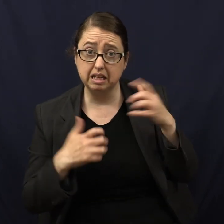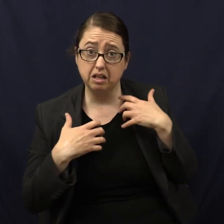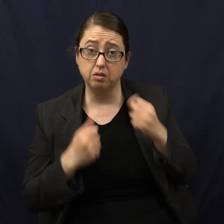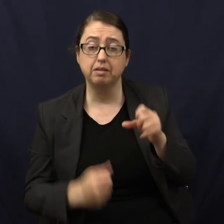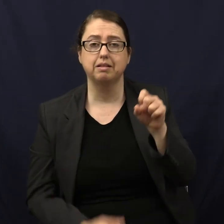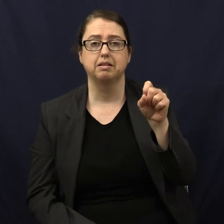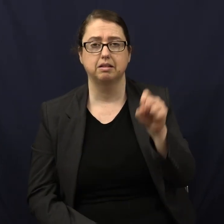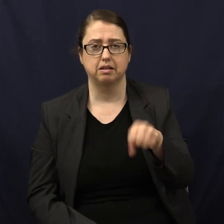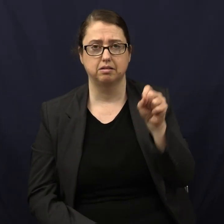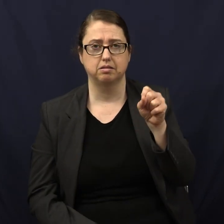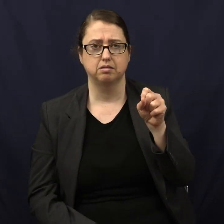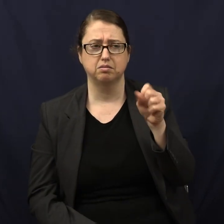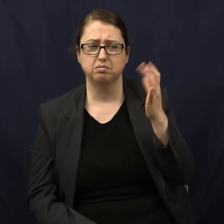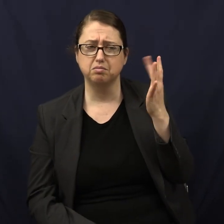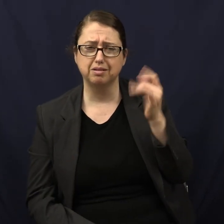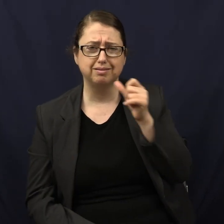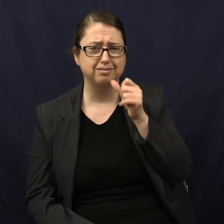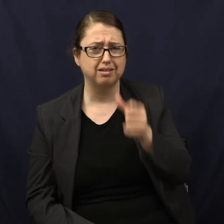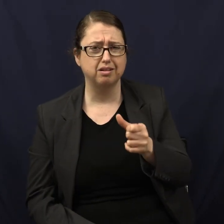Yes, can. Why not?